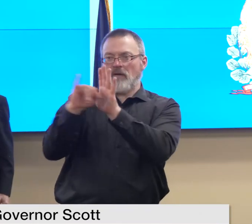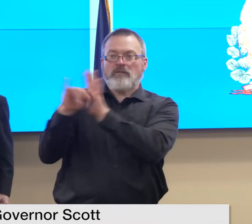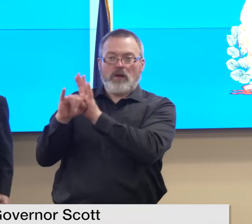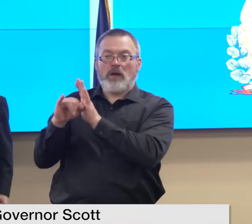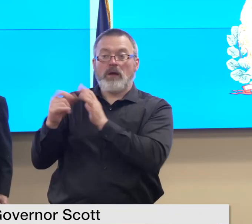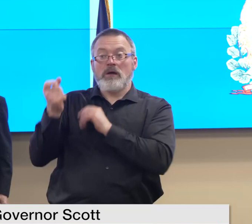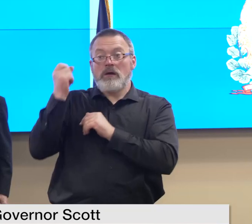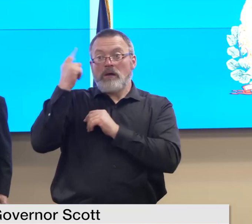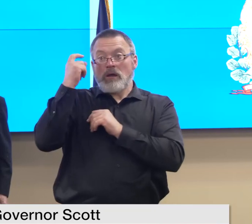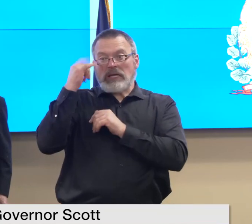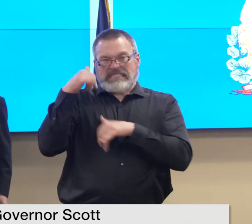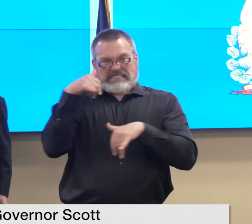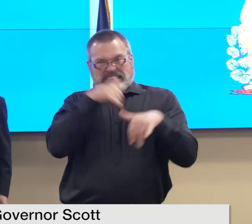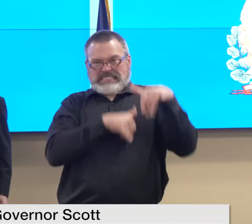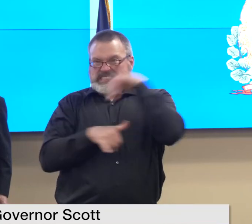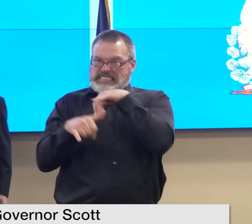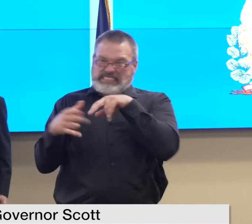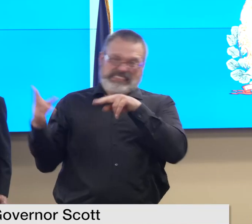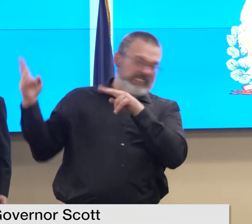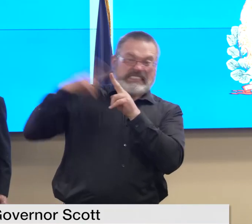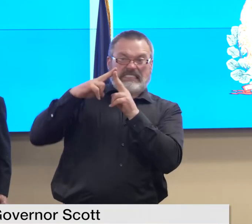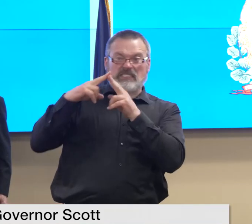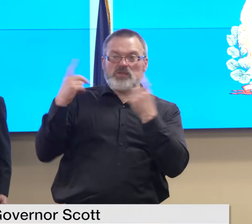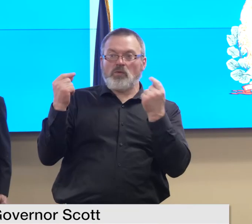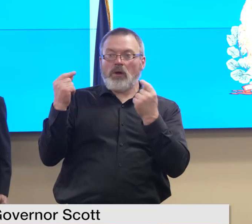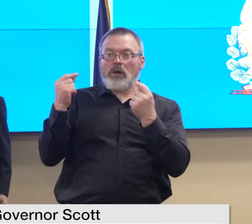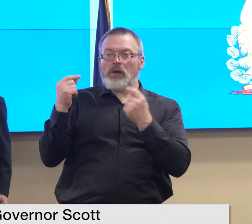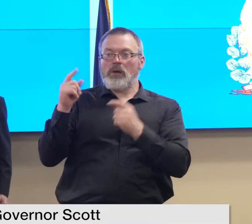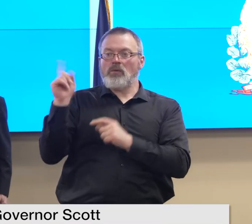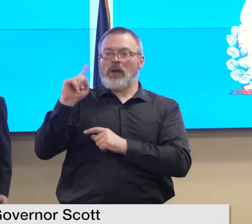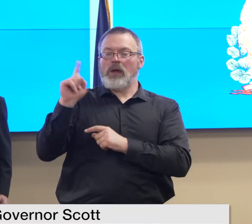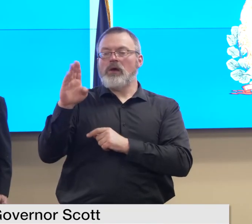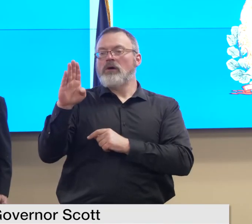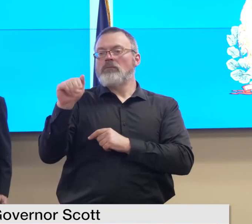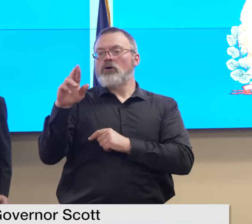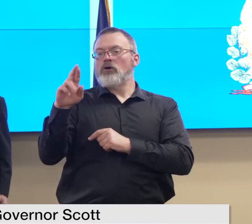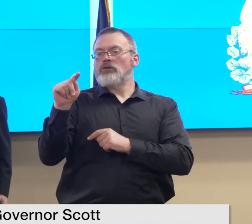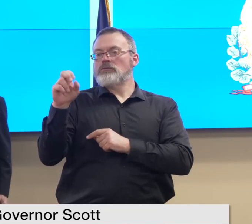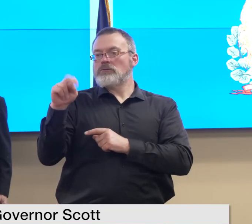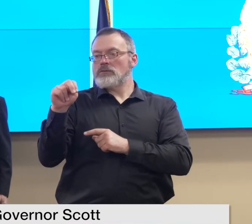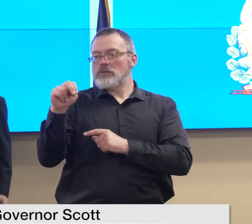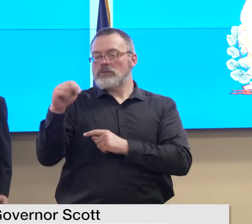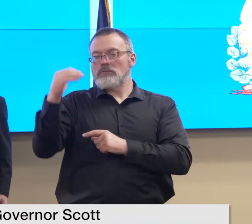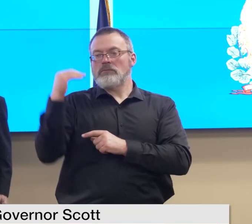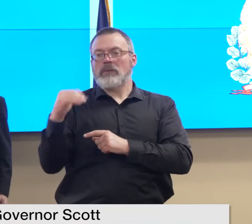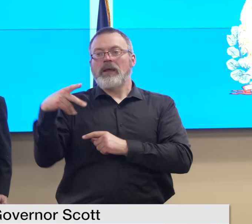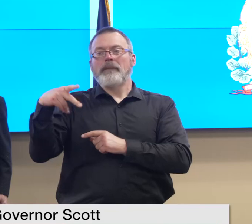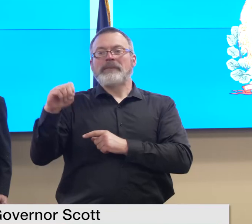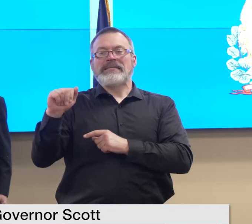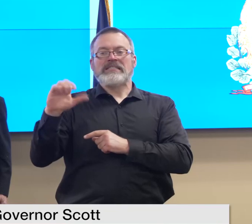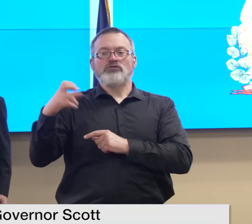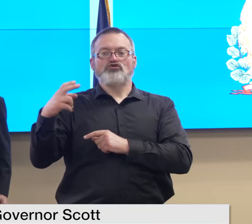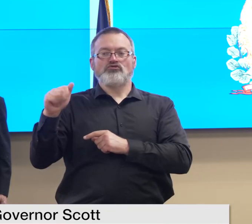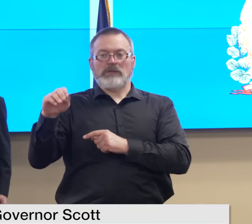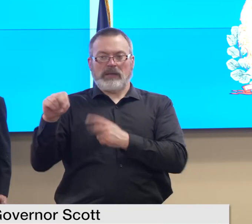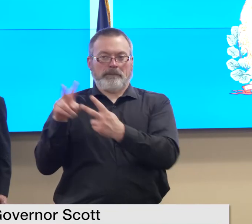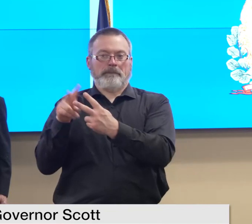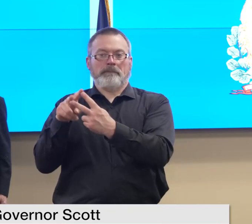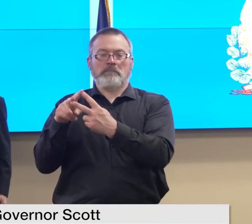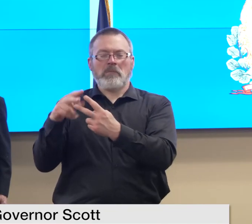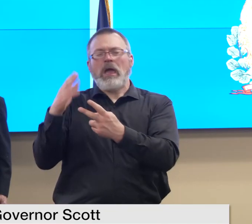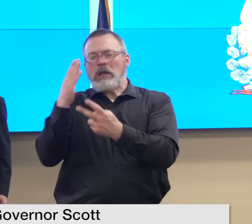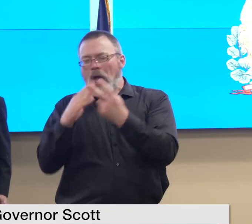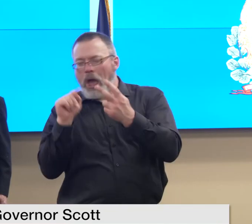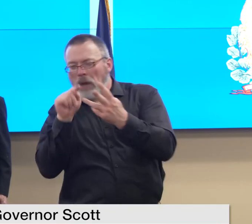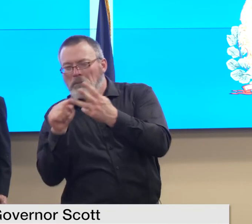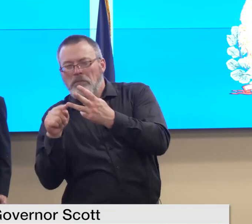significant concerns i believe are in barton peachum and some concerns in plainfield as well but we're